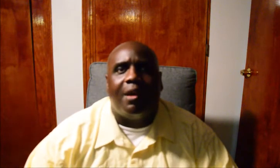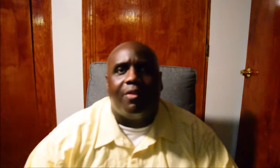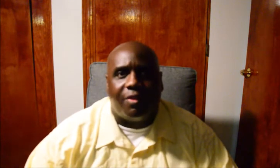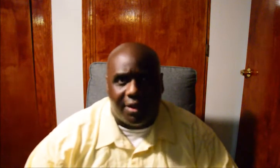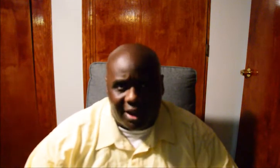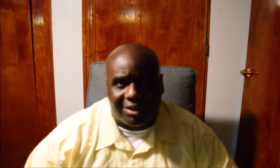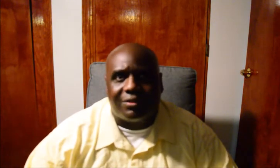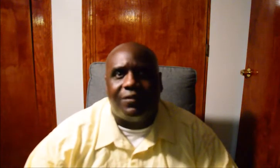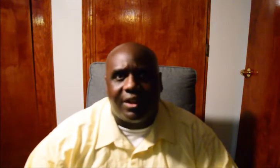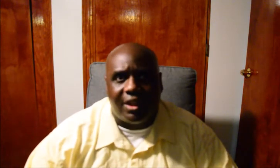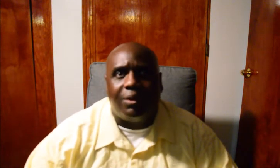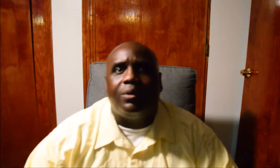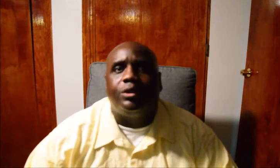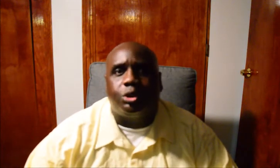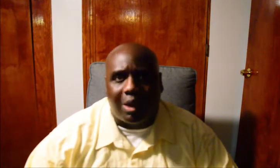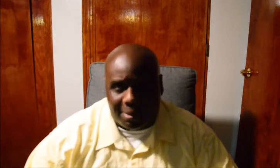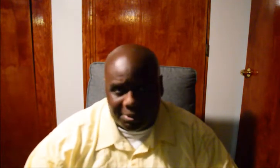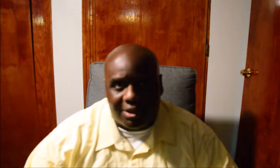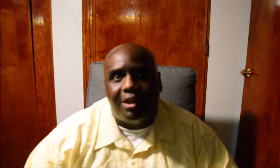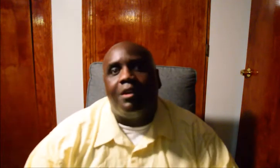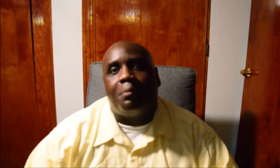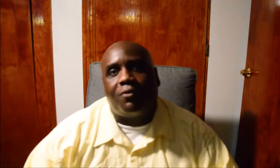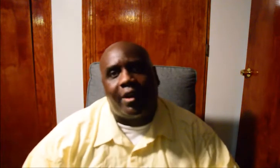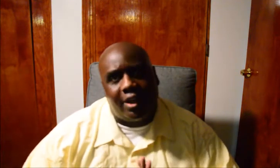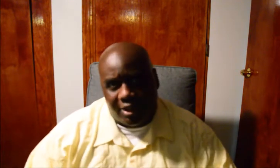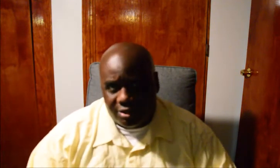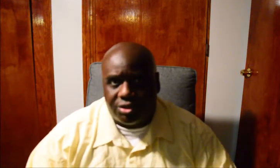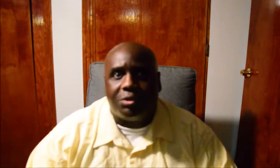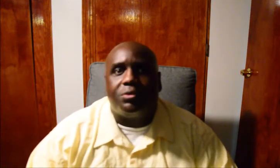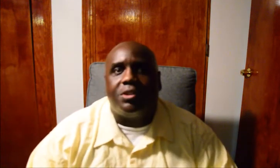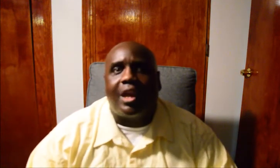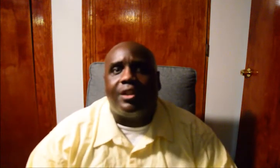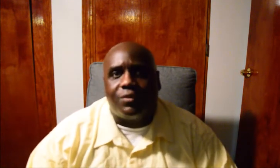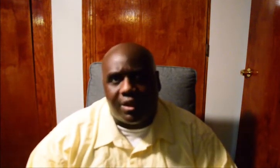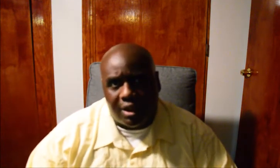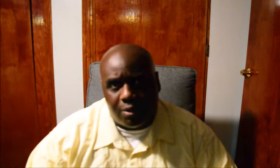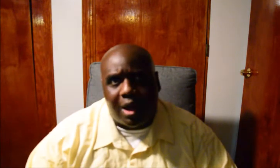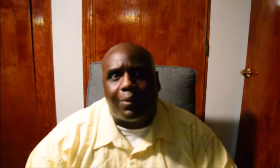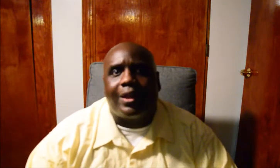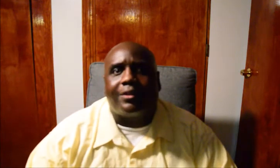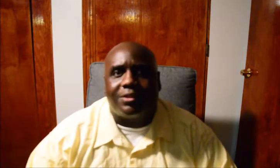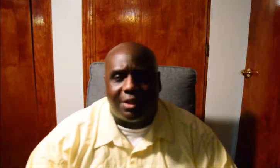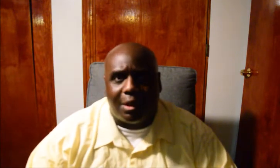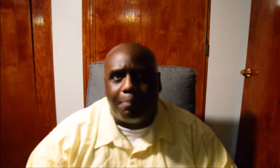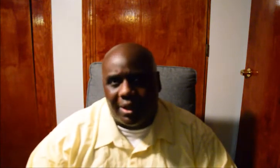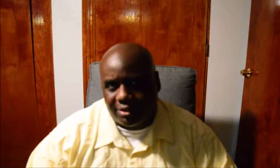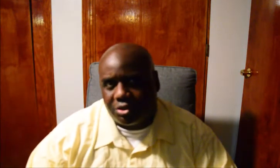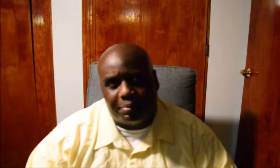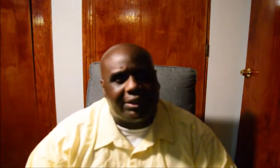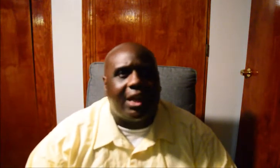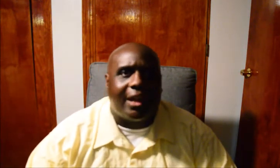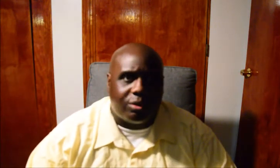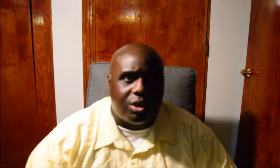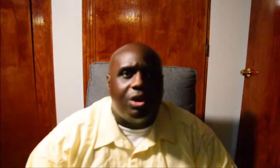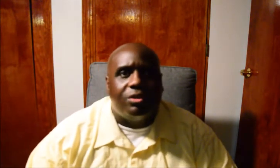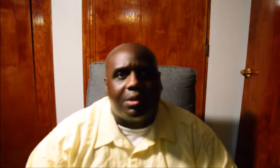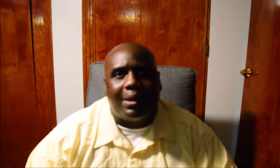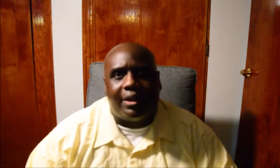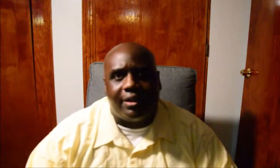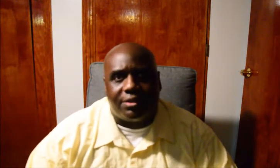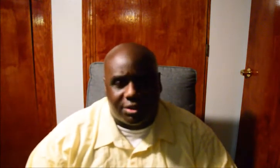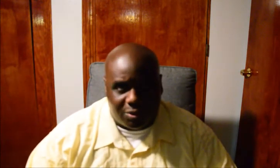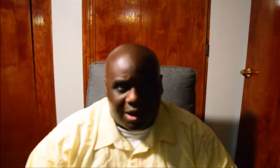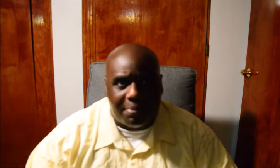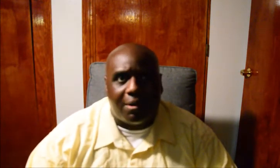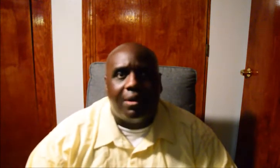time the next video drops. Before I get into today's video, I would like to send a big super shout out to